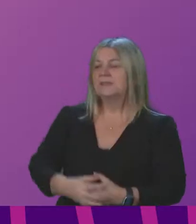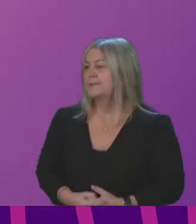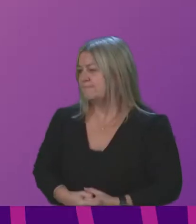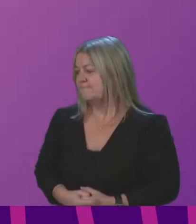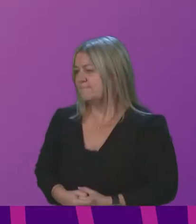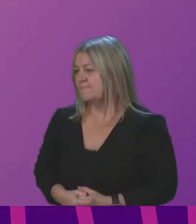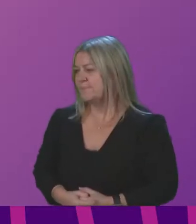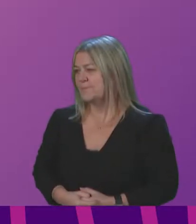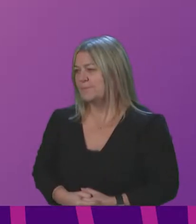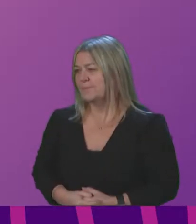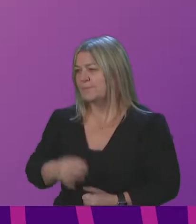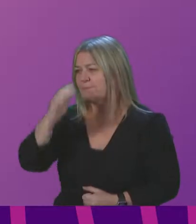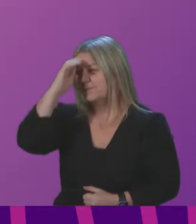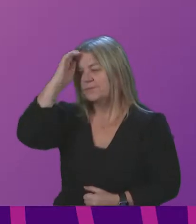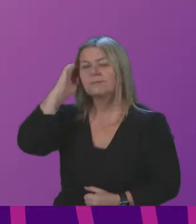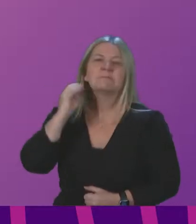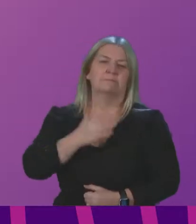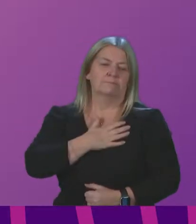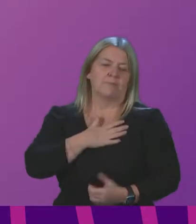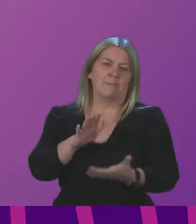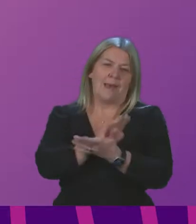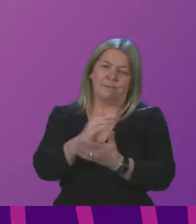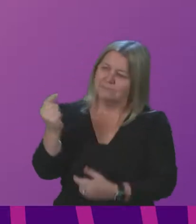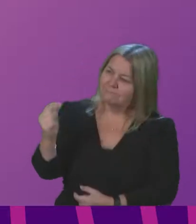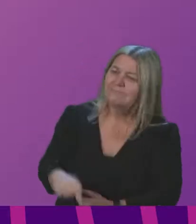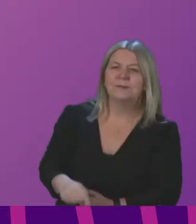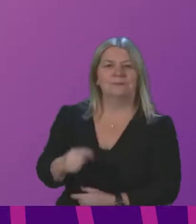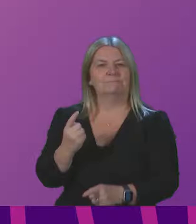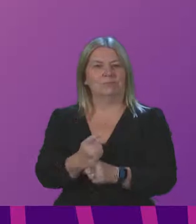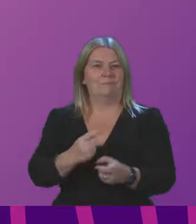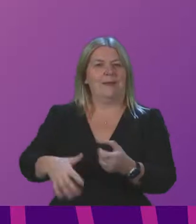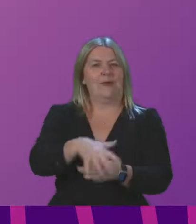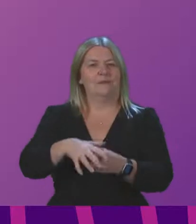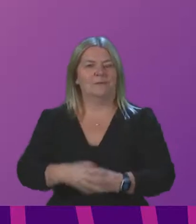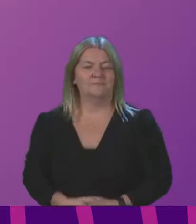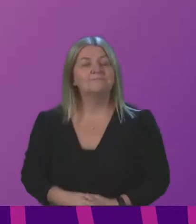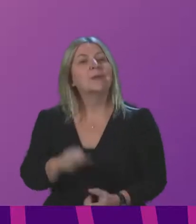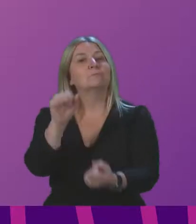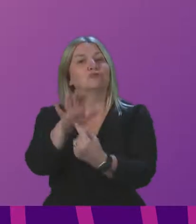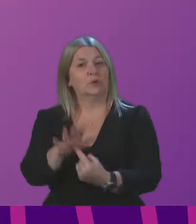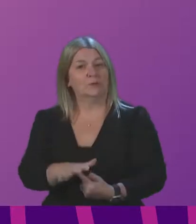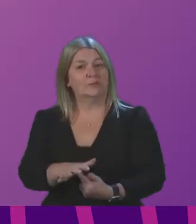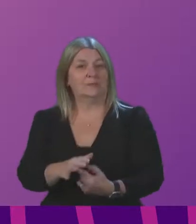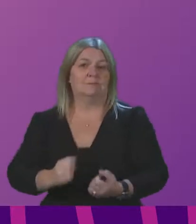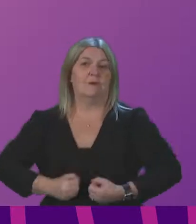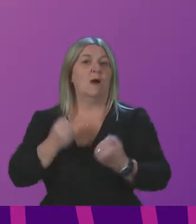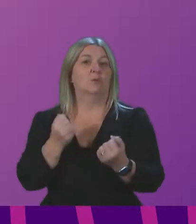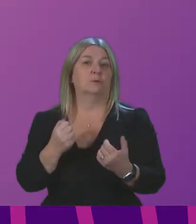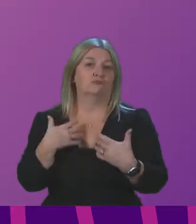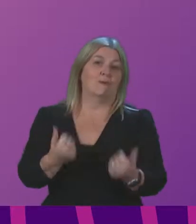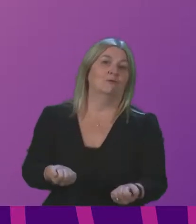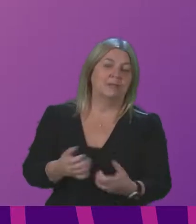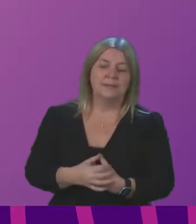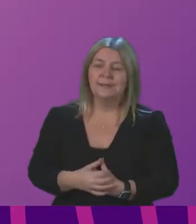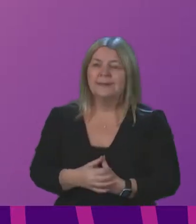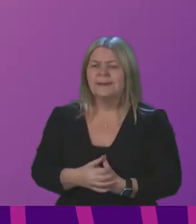Thank you, Presiding Officer, and I am pleased to speak on behalf of the Finance and Public Administration Committee about the priorities for pandemic recovery. Others have spoken about